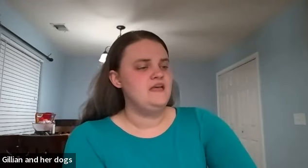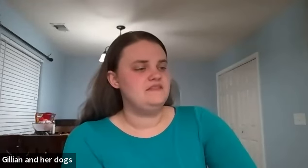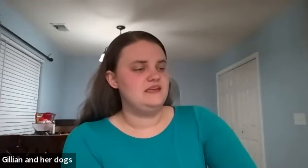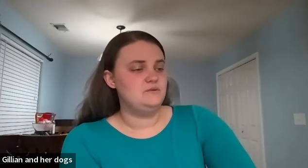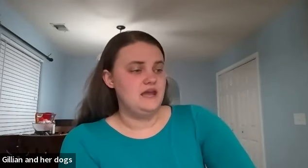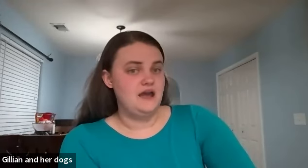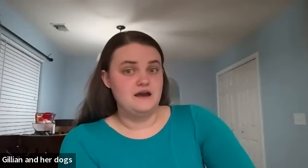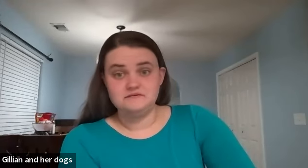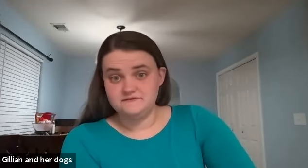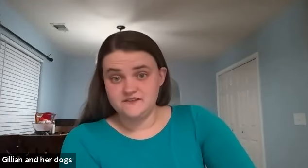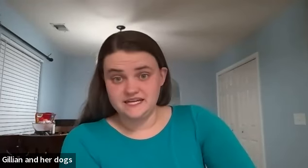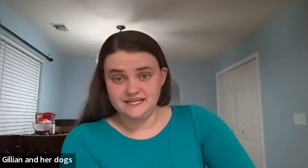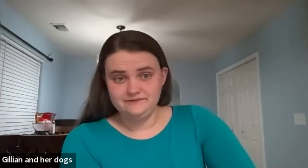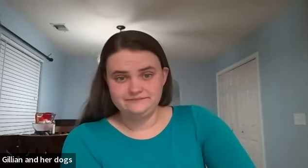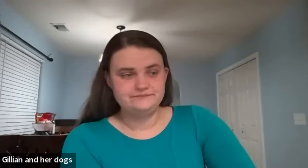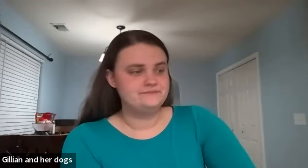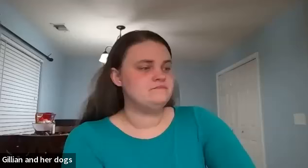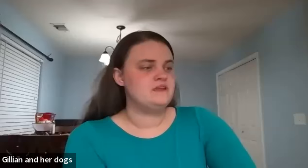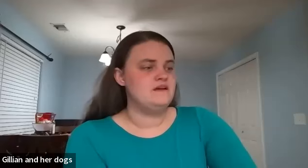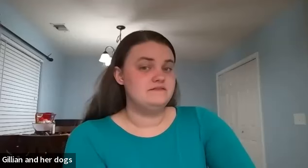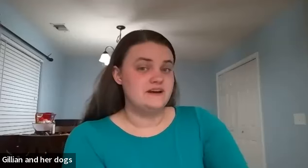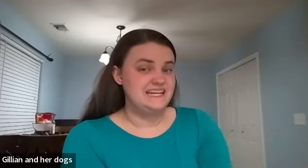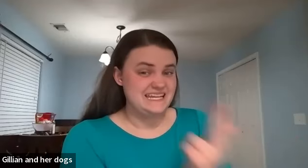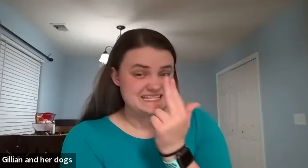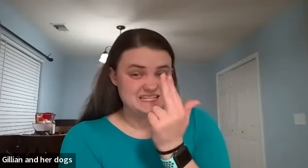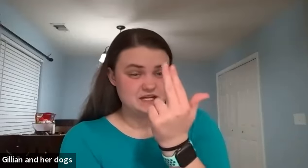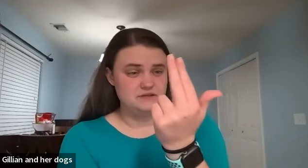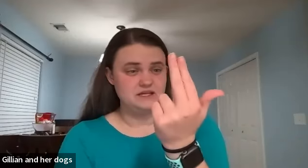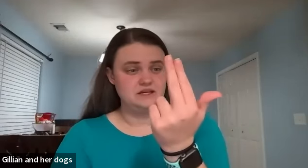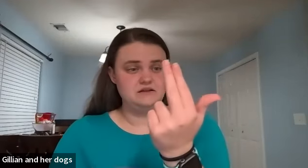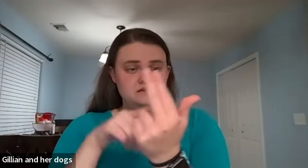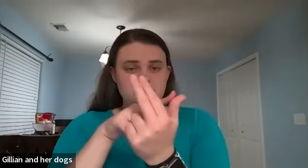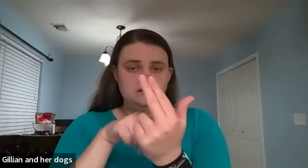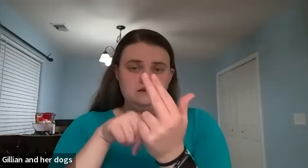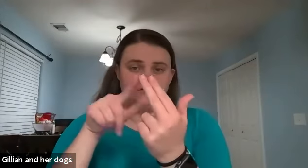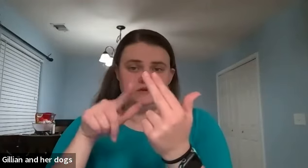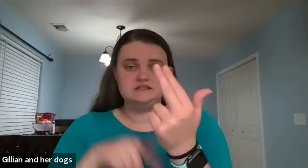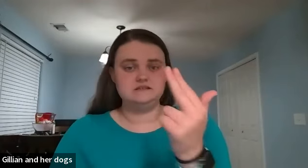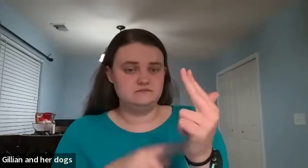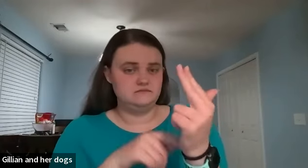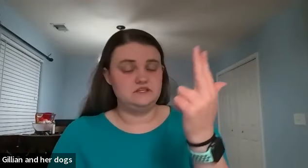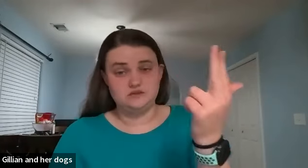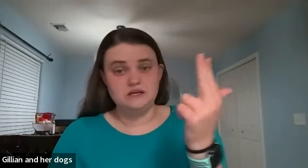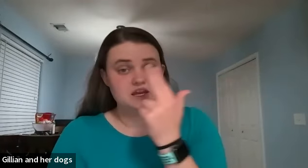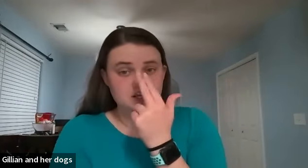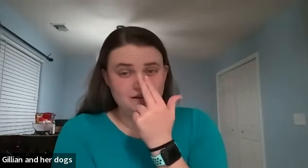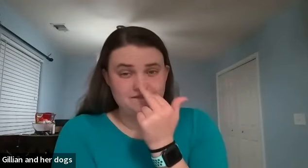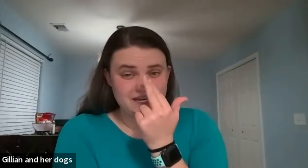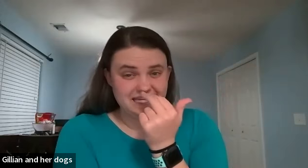then we have funny funny is gonna be the threes this three and you're gonna go funny